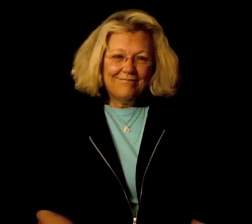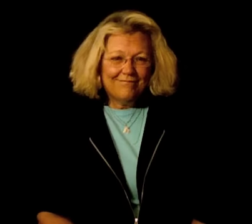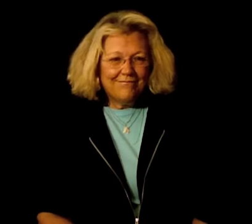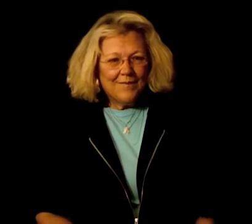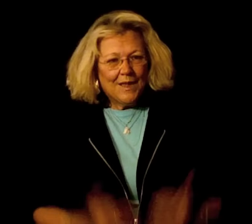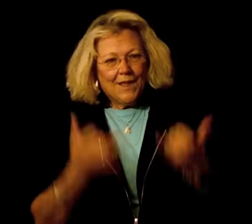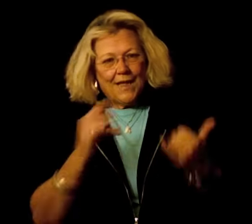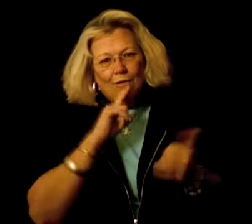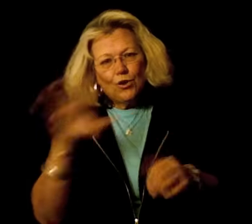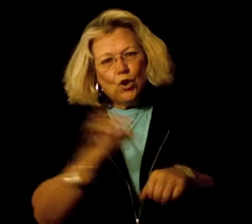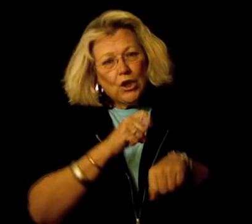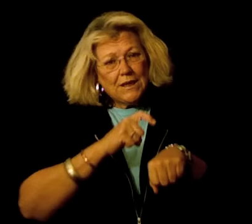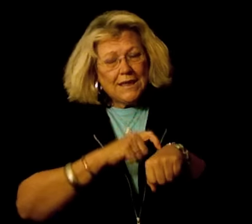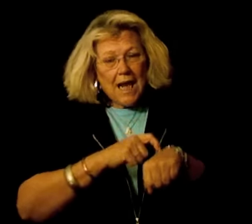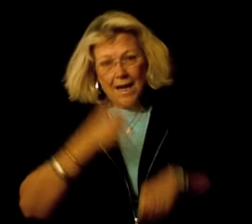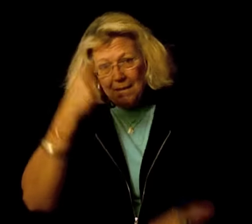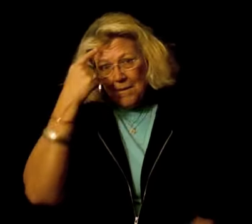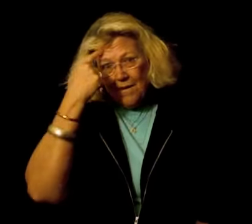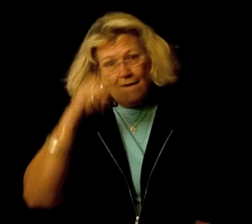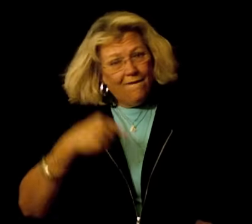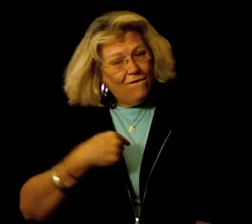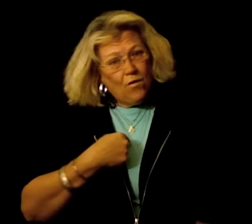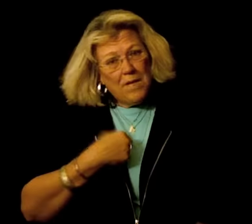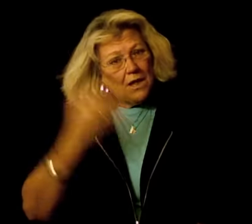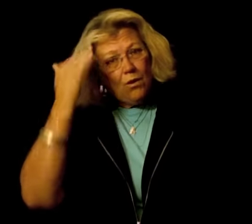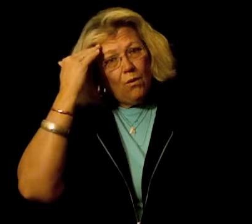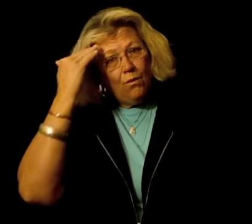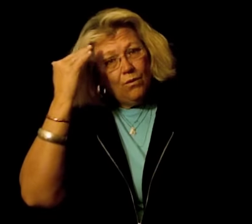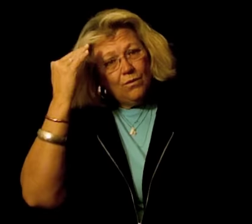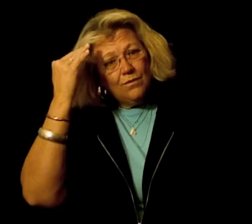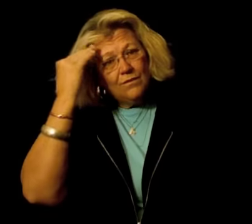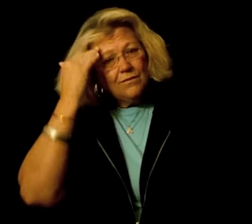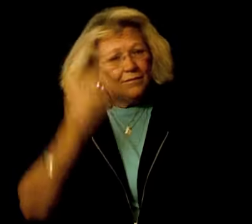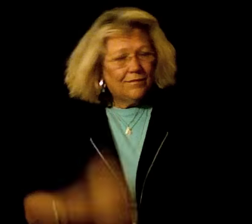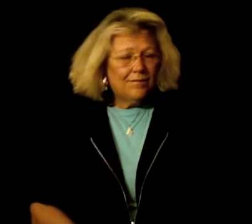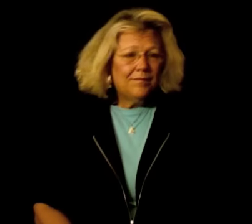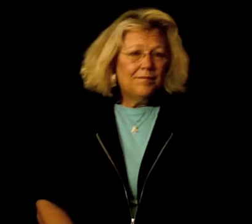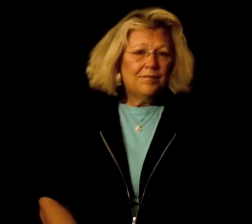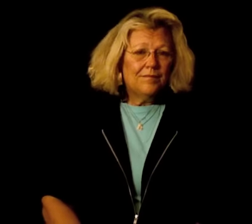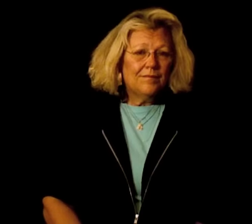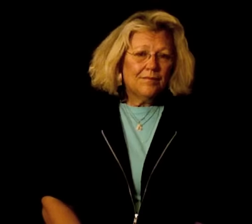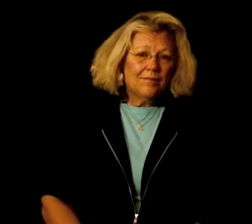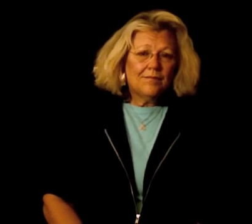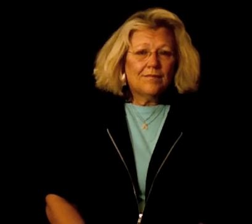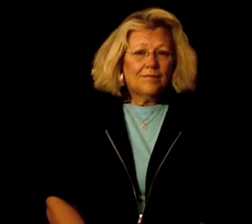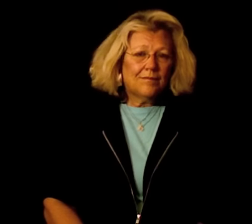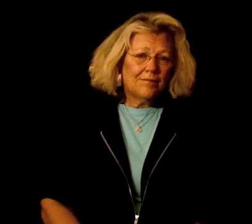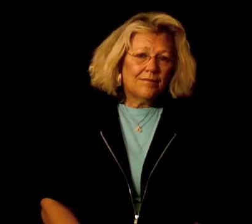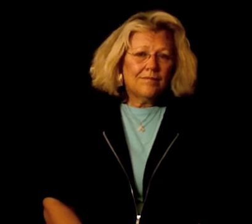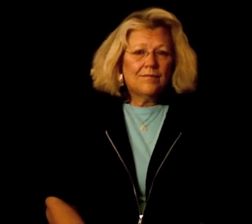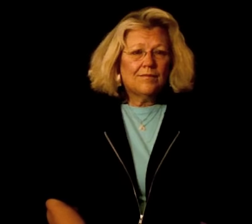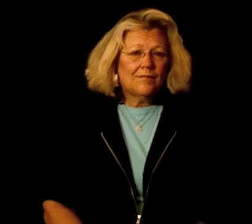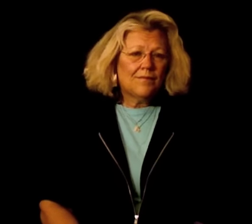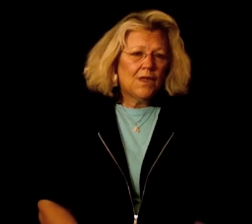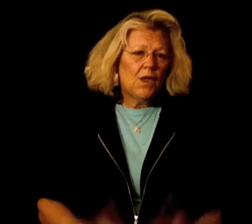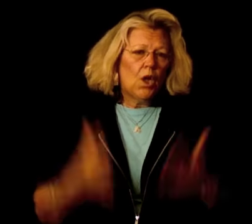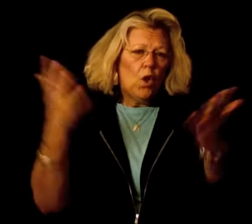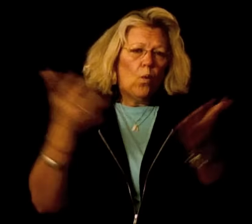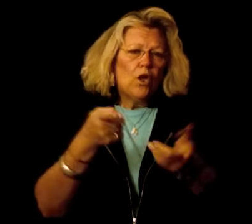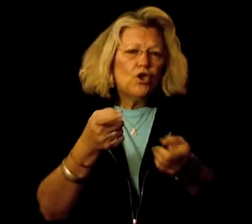Now it took time for me to know, what you